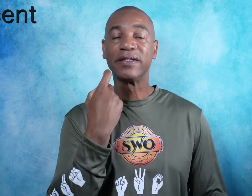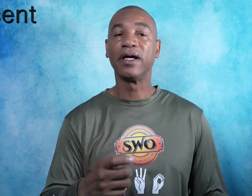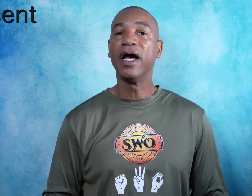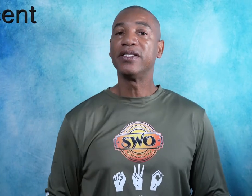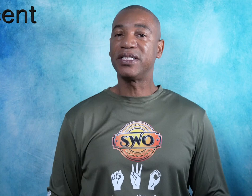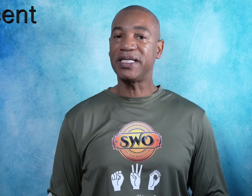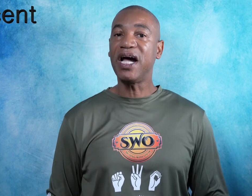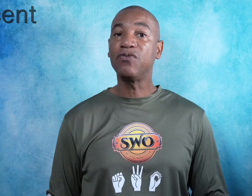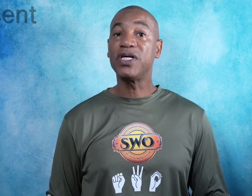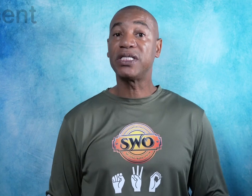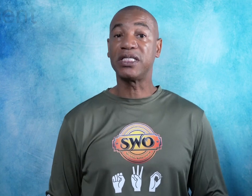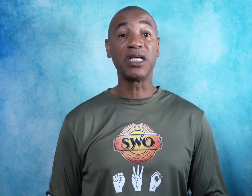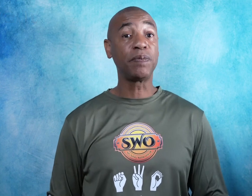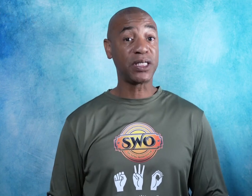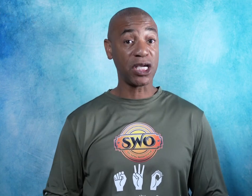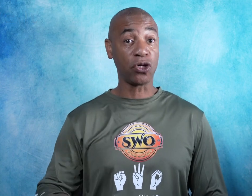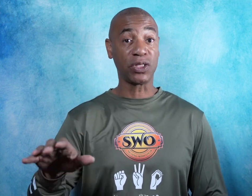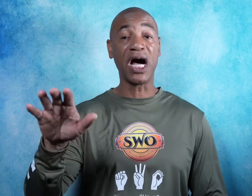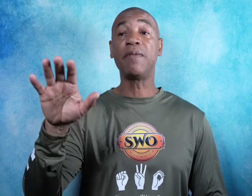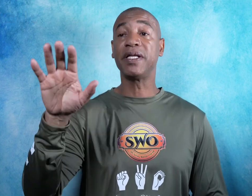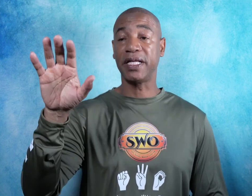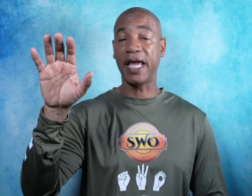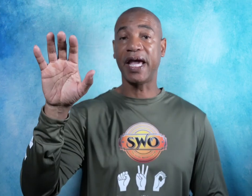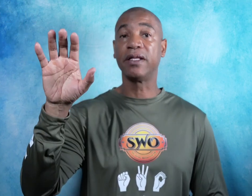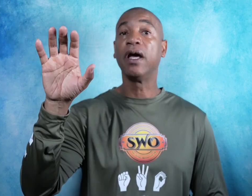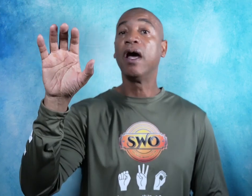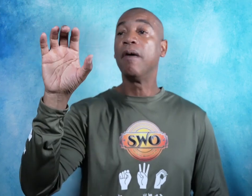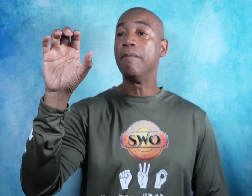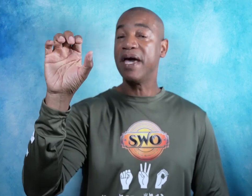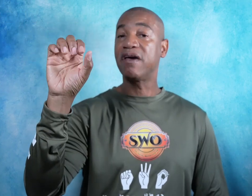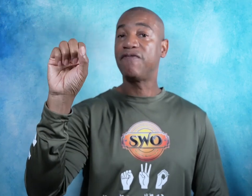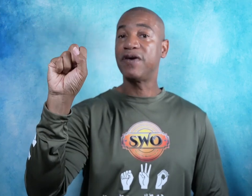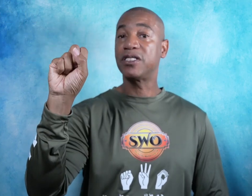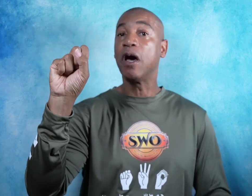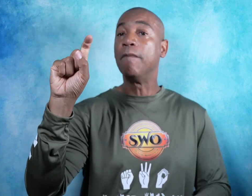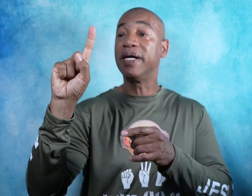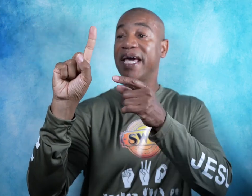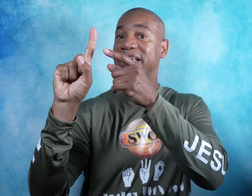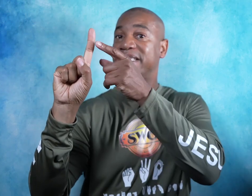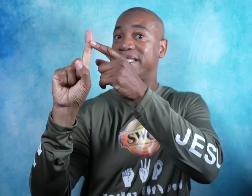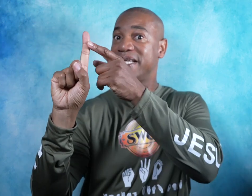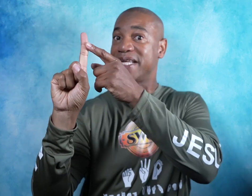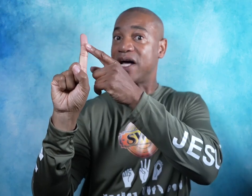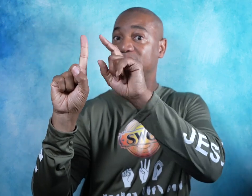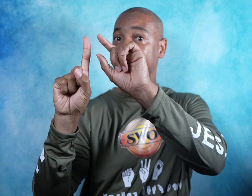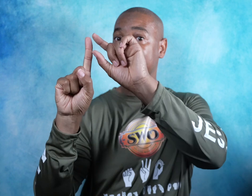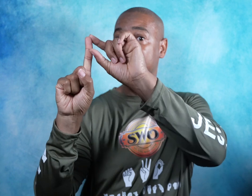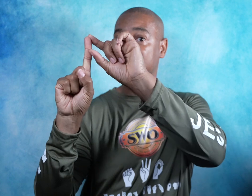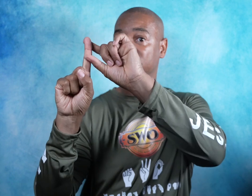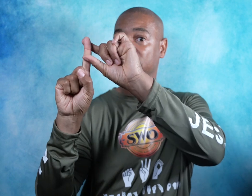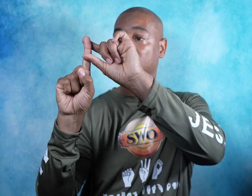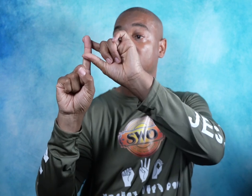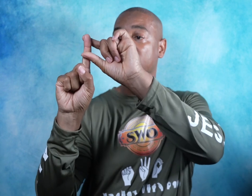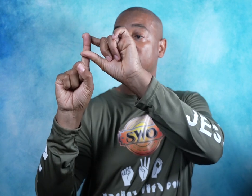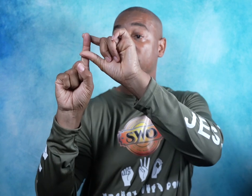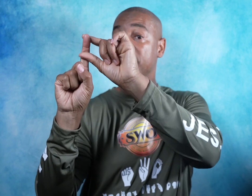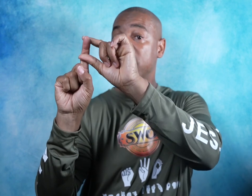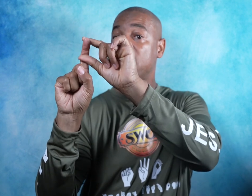To sign recent simply take your dominant hand make a fist but extend out that index finger and from here